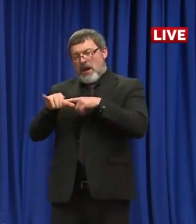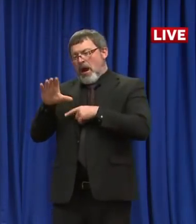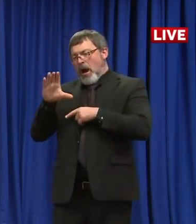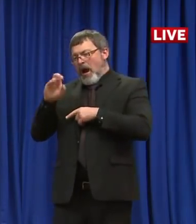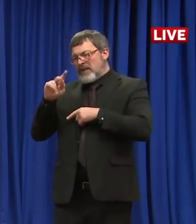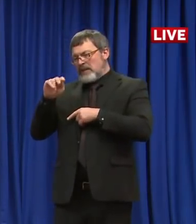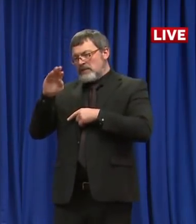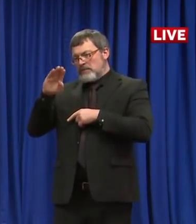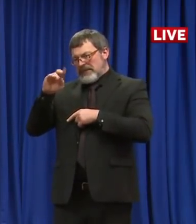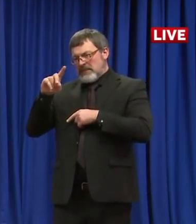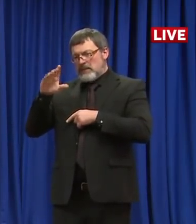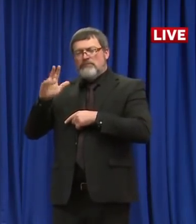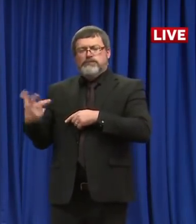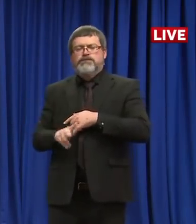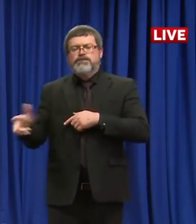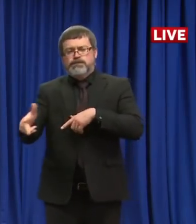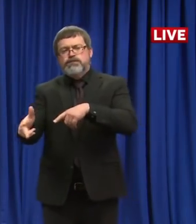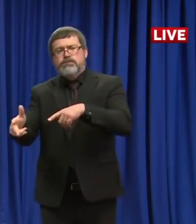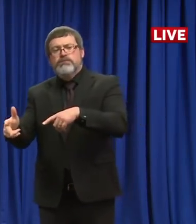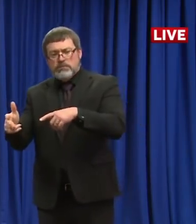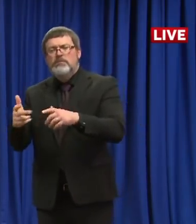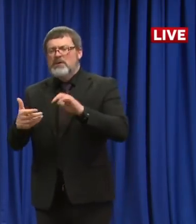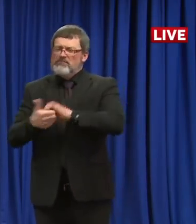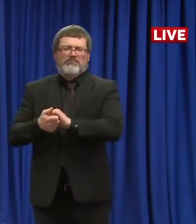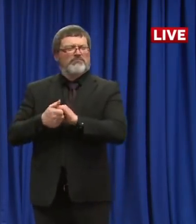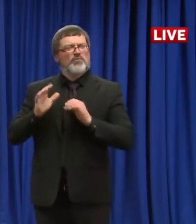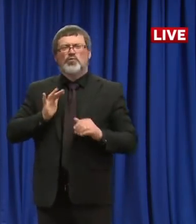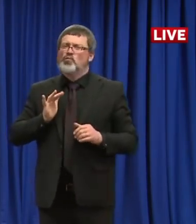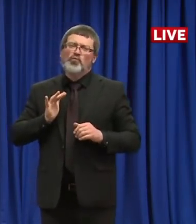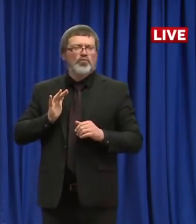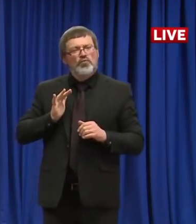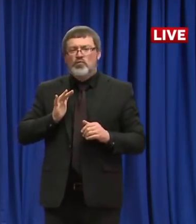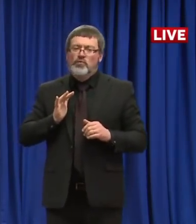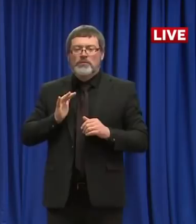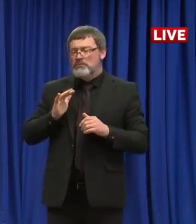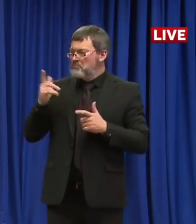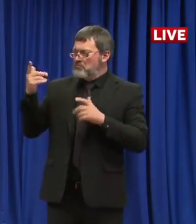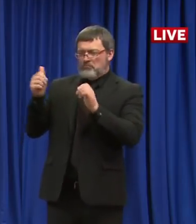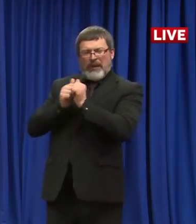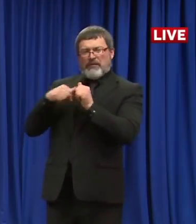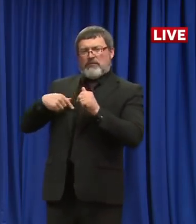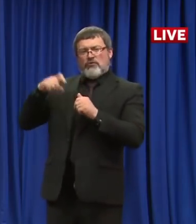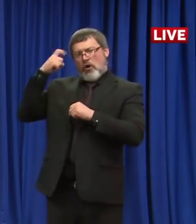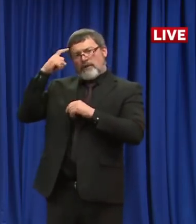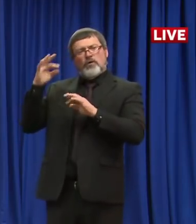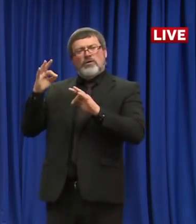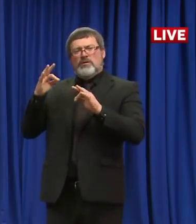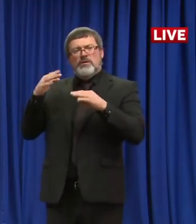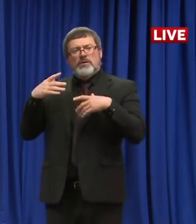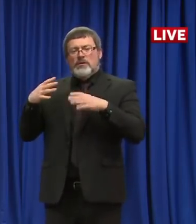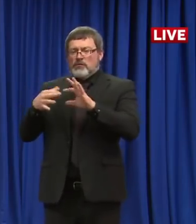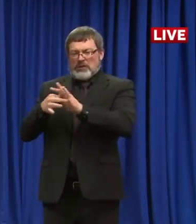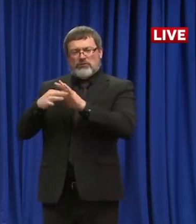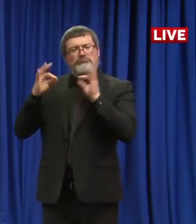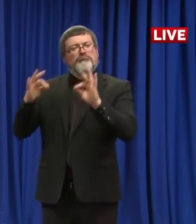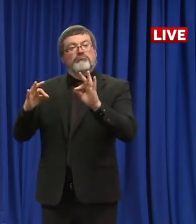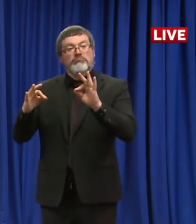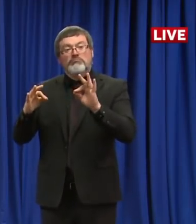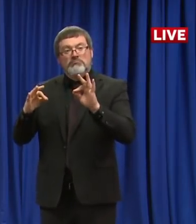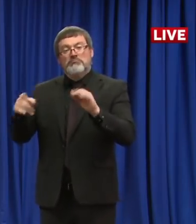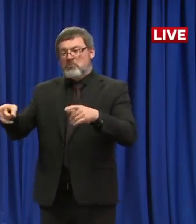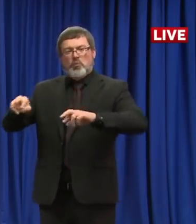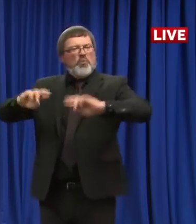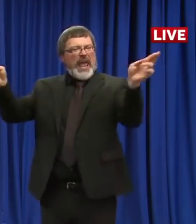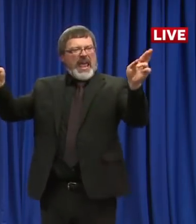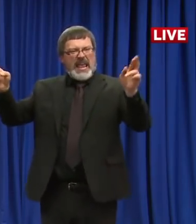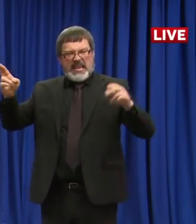And there's a lot of really great partnerships that we've developed in this. One way to get someone tested is to send them to Convenient MD. But